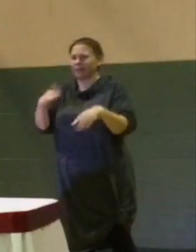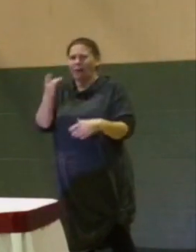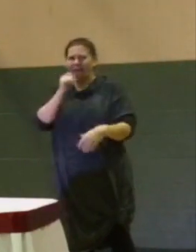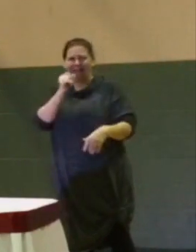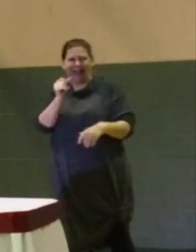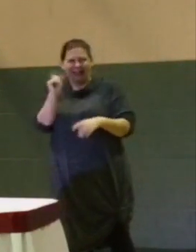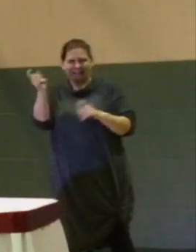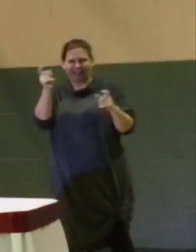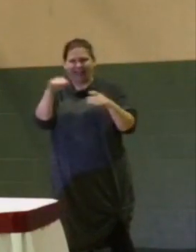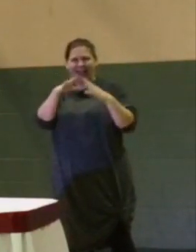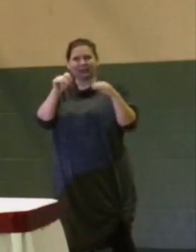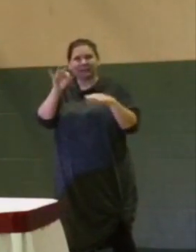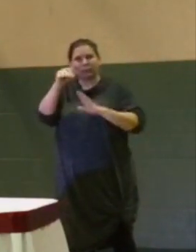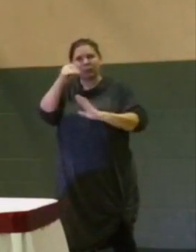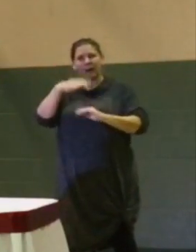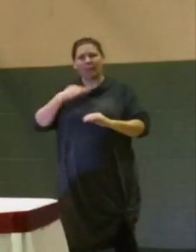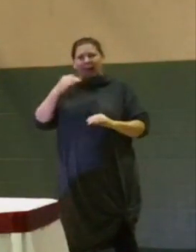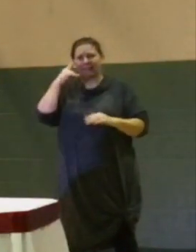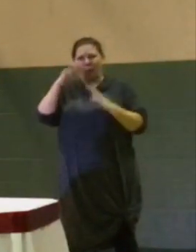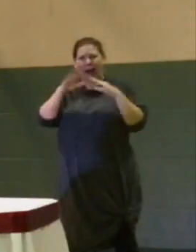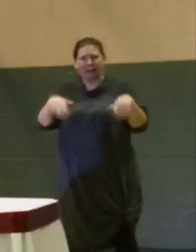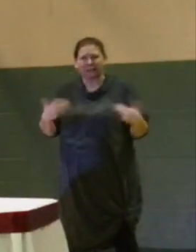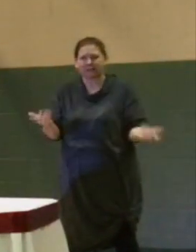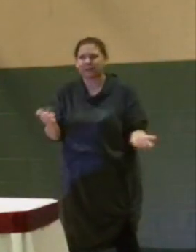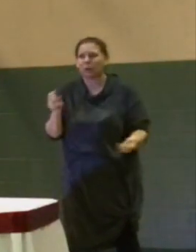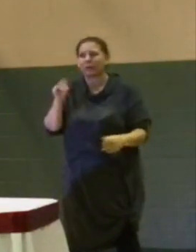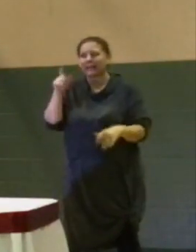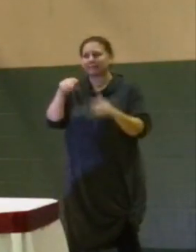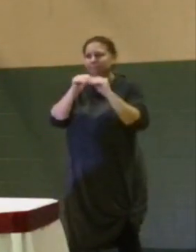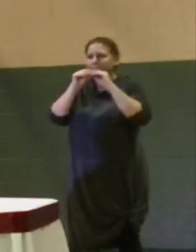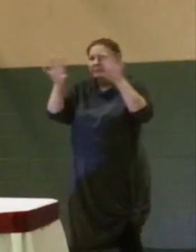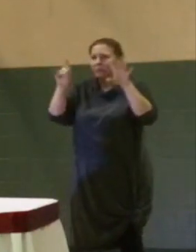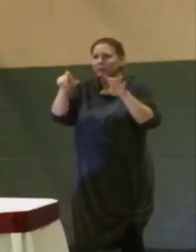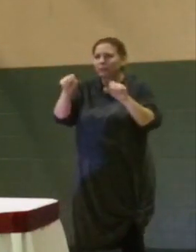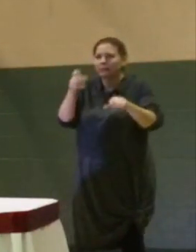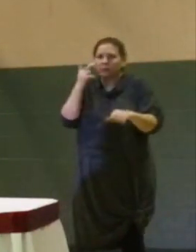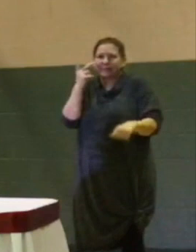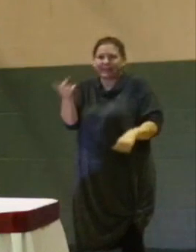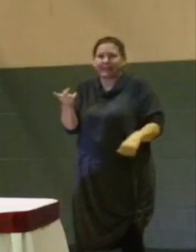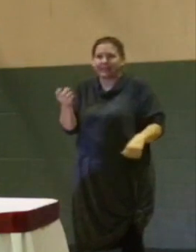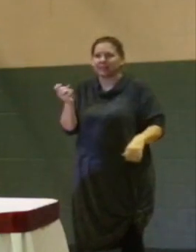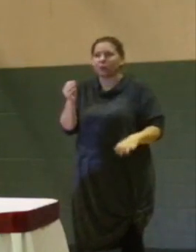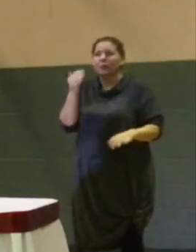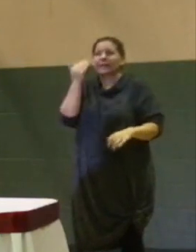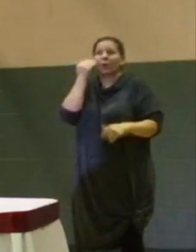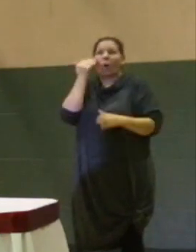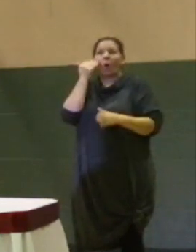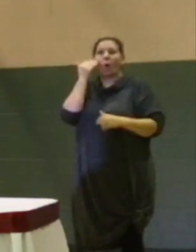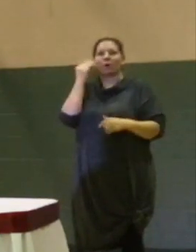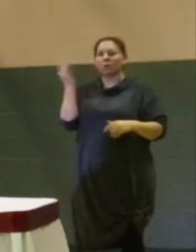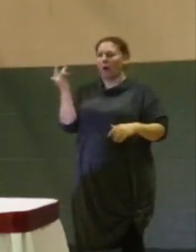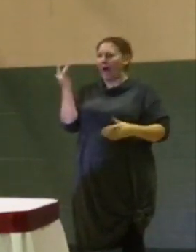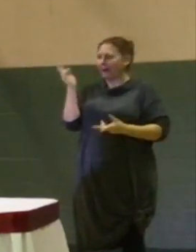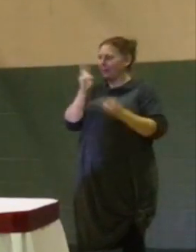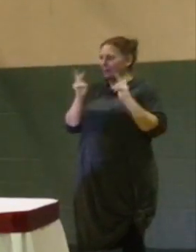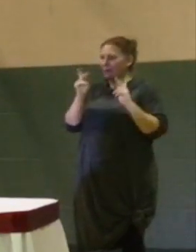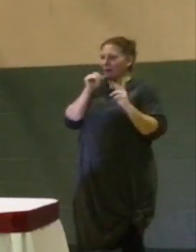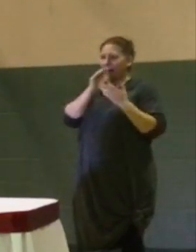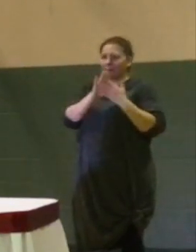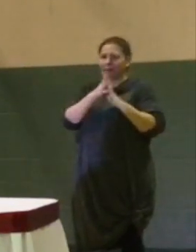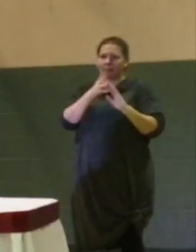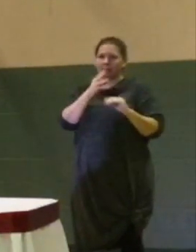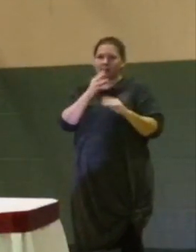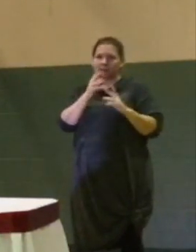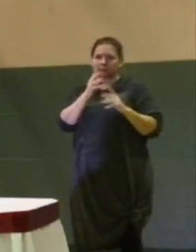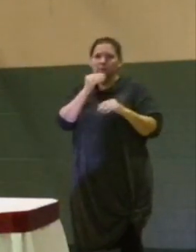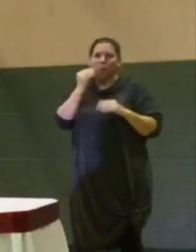a house if you applied for one? We need that transparency within that process so that we know why people aren't becoming homeowners